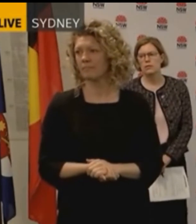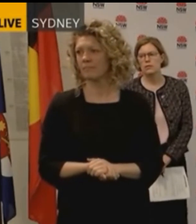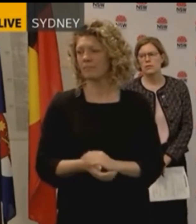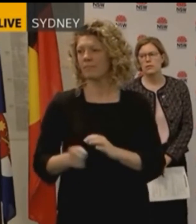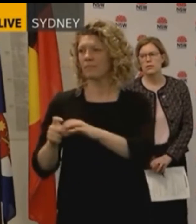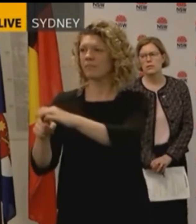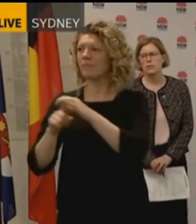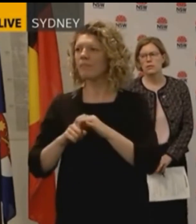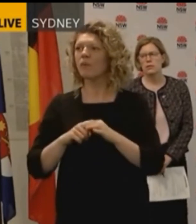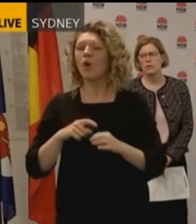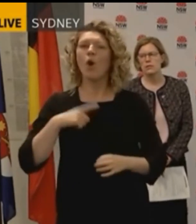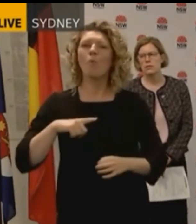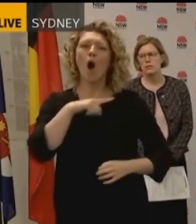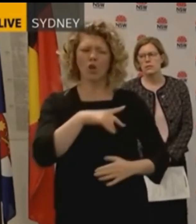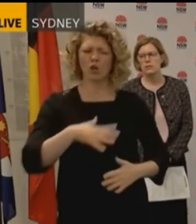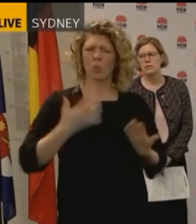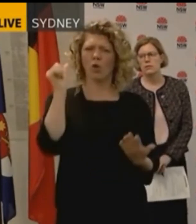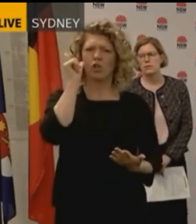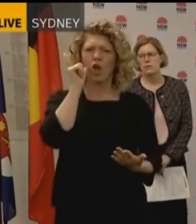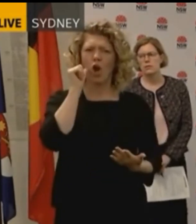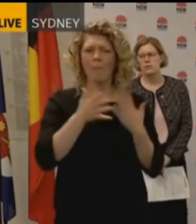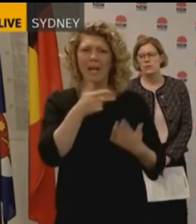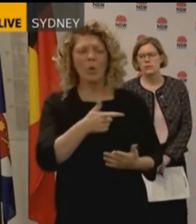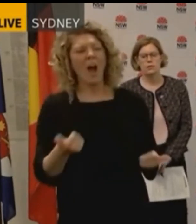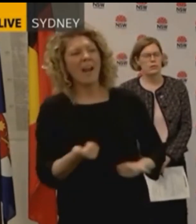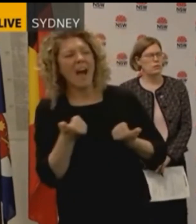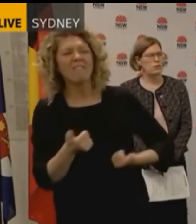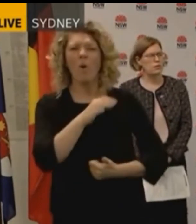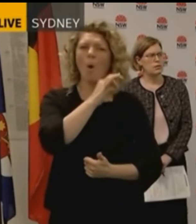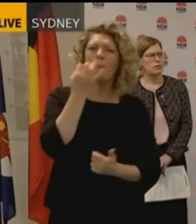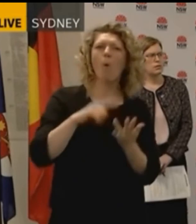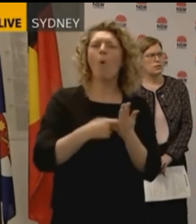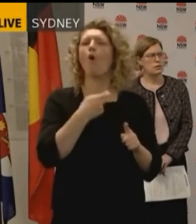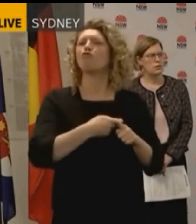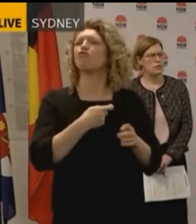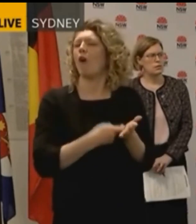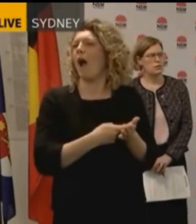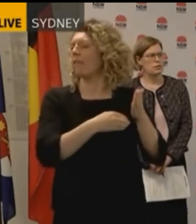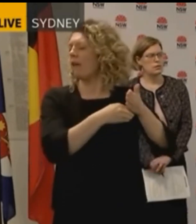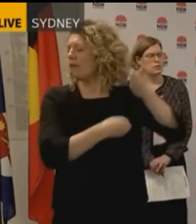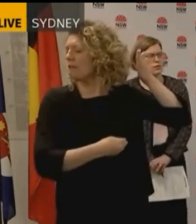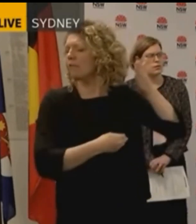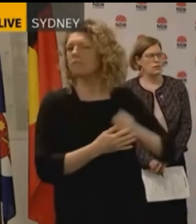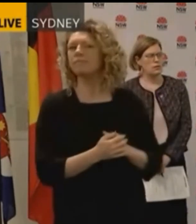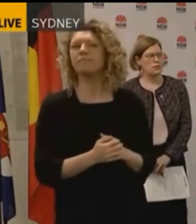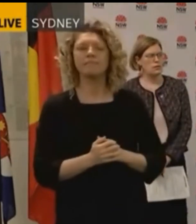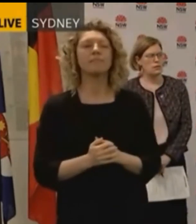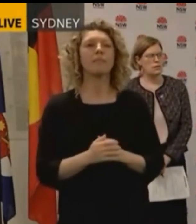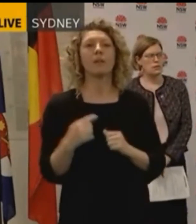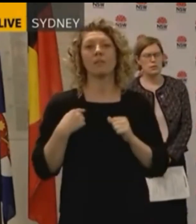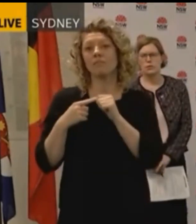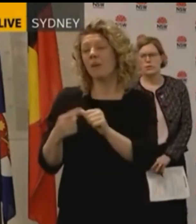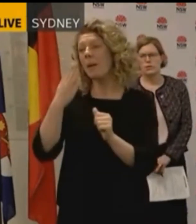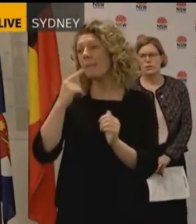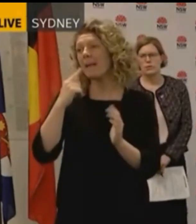setting boredom or disinterest, or to shield yourself from private activities? I actually made comments in relation to that during my public evidence, and